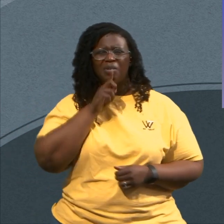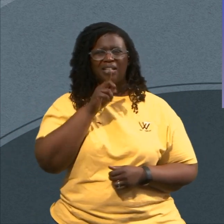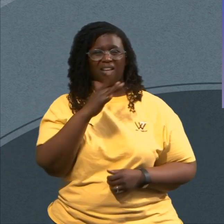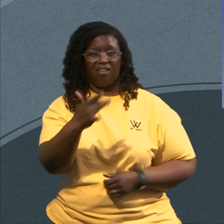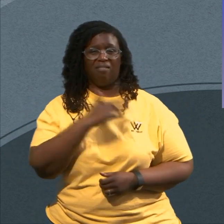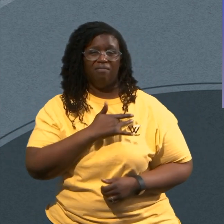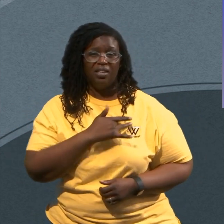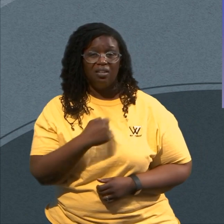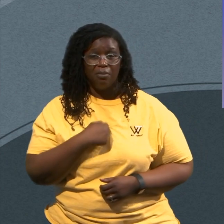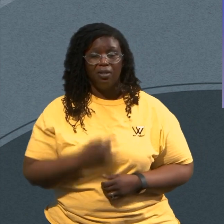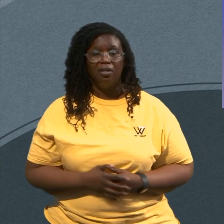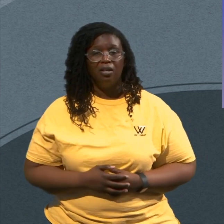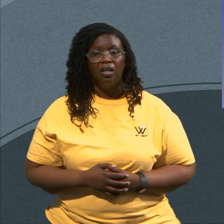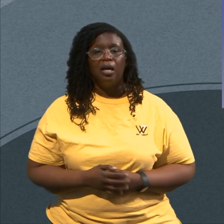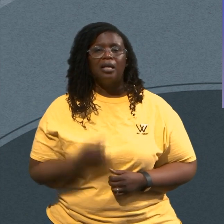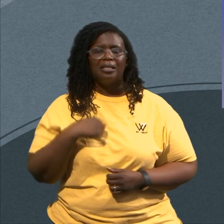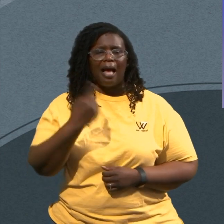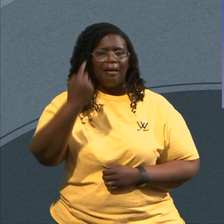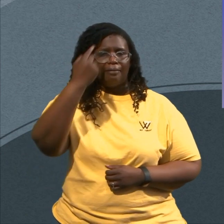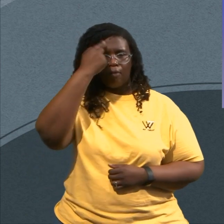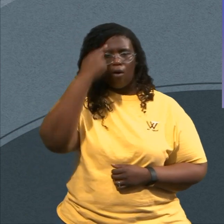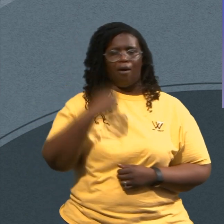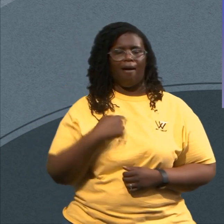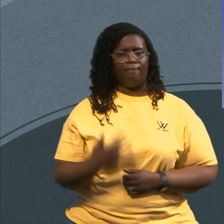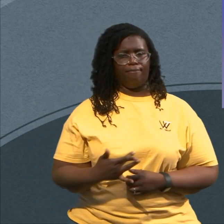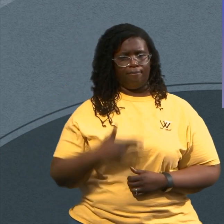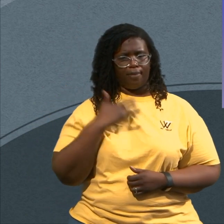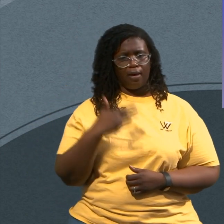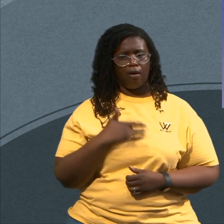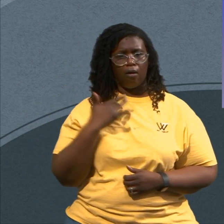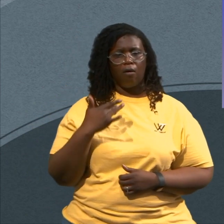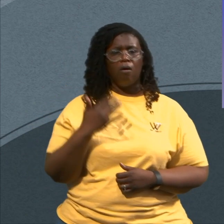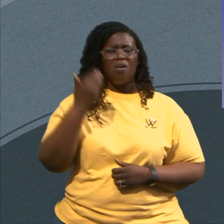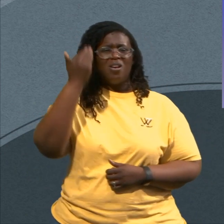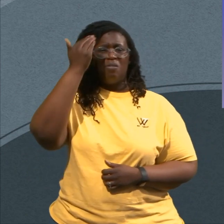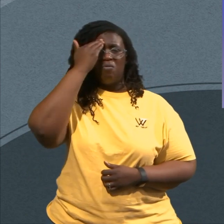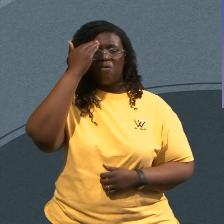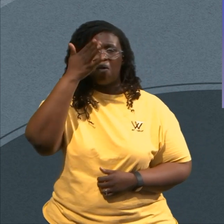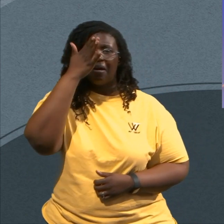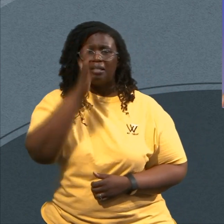Knowing God Was Grounded In My Activity